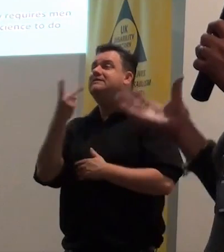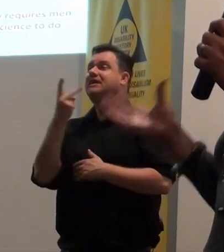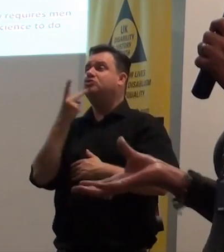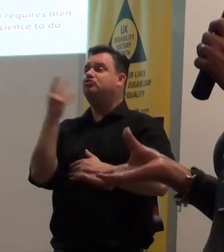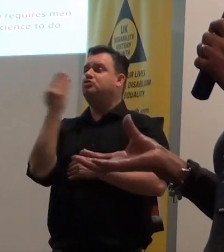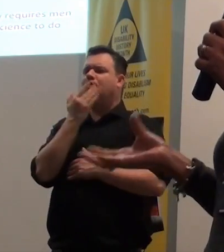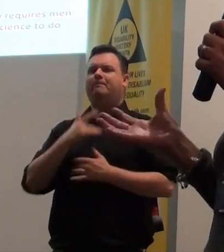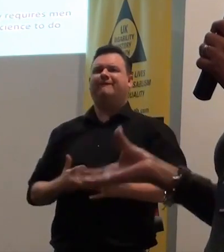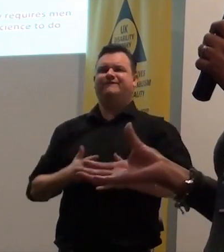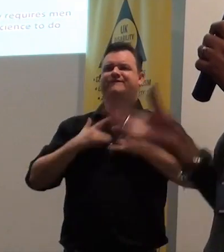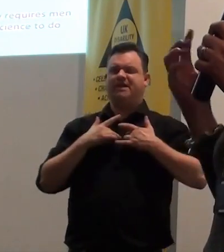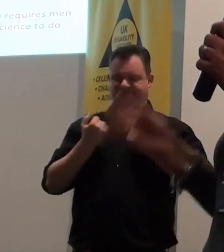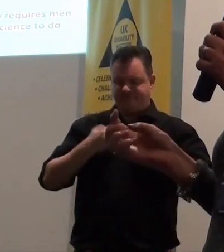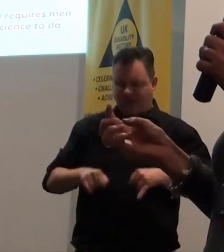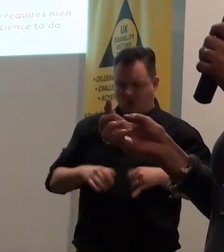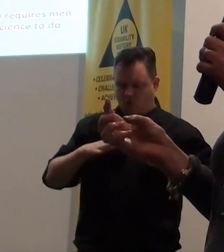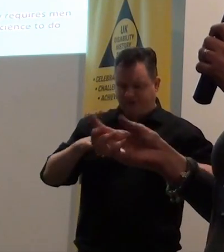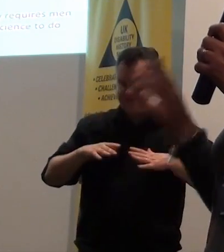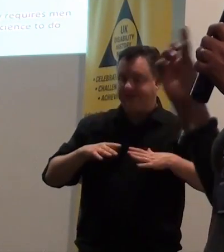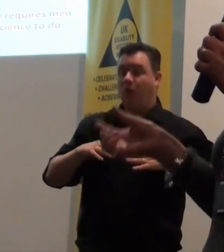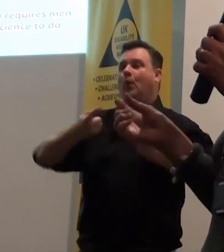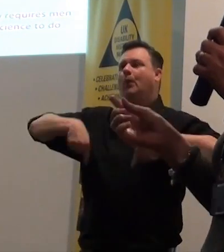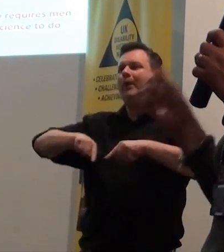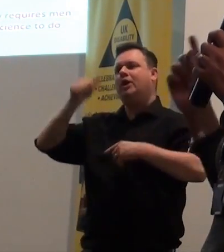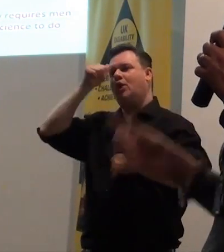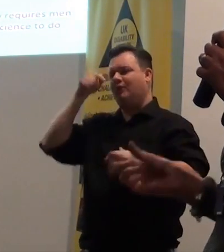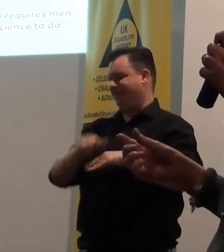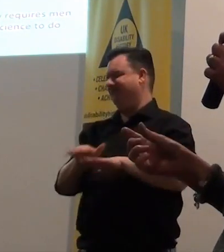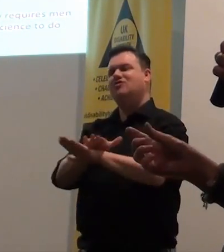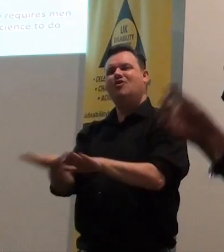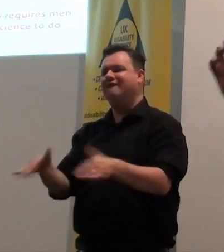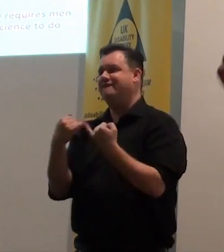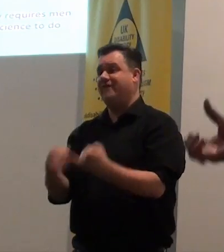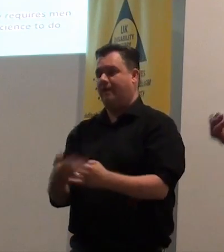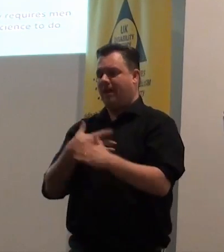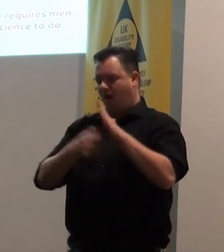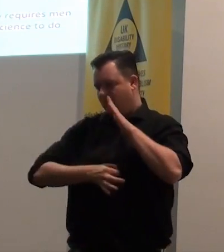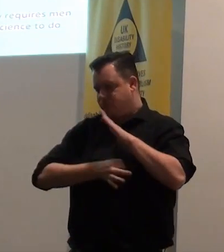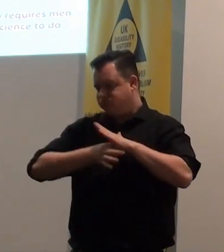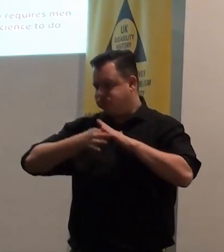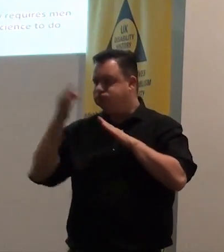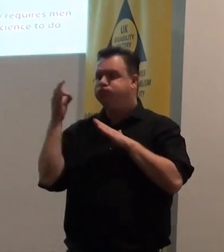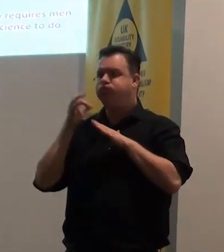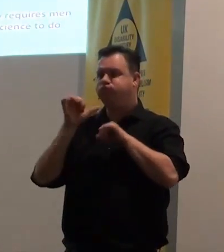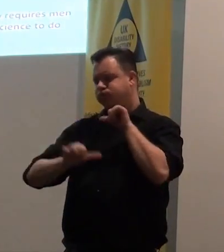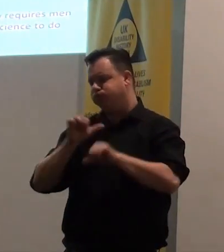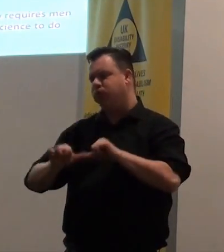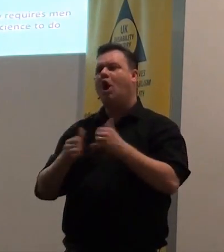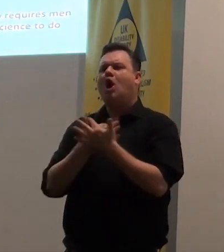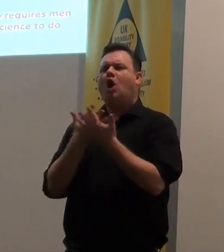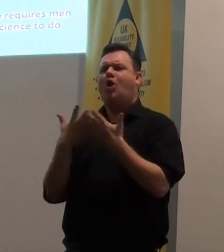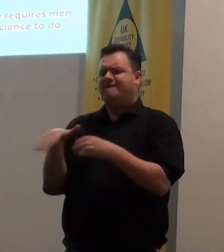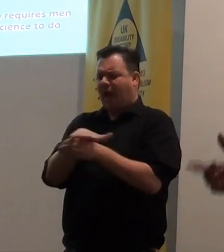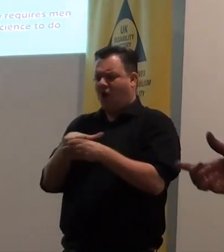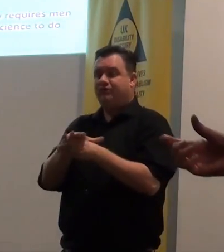feeling that they have failed when we know they haven't. And we know that they have made very good progress in lots of areas and in lots of things.